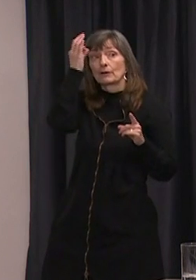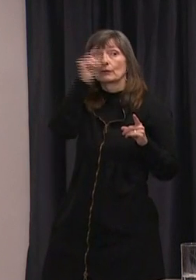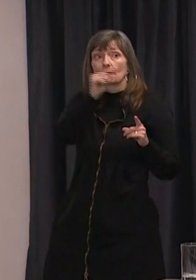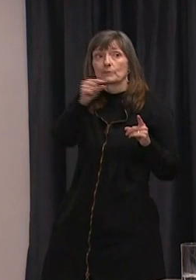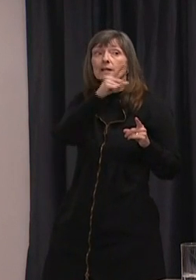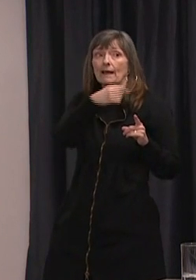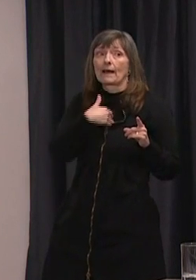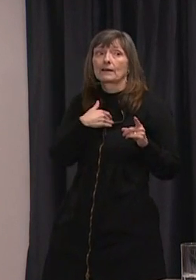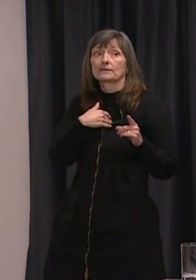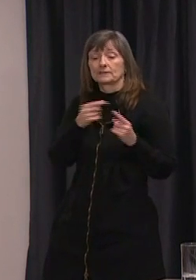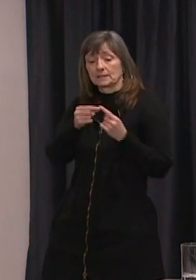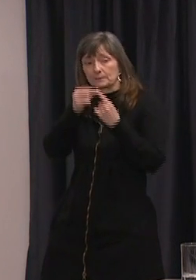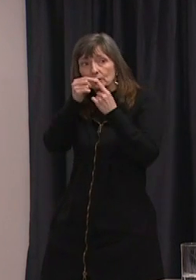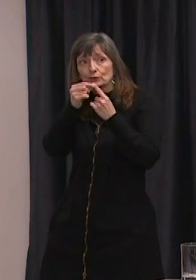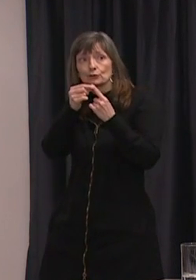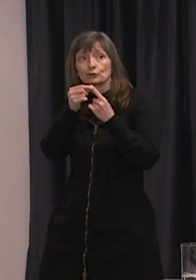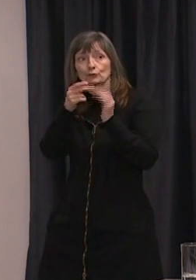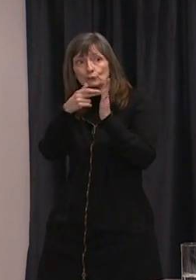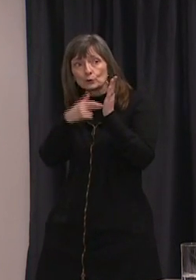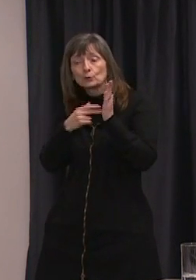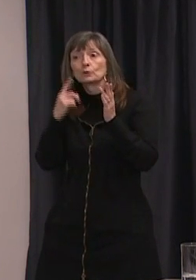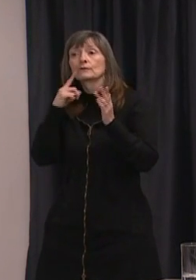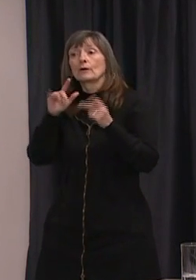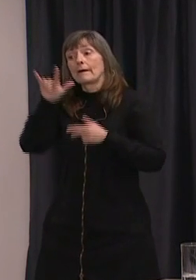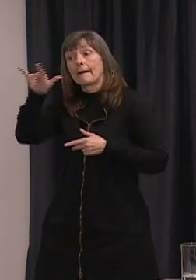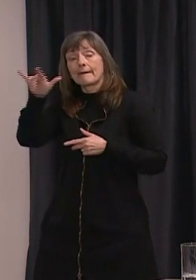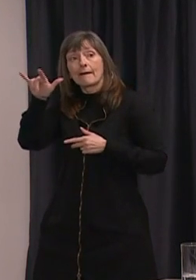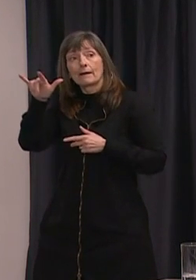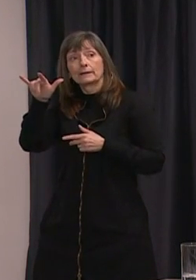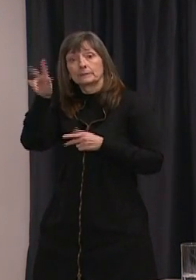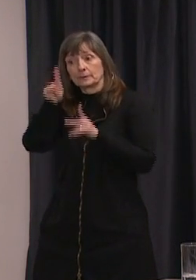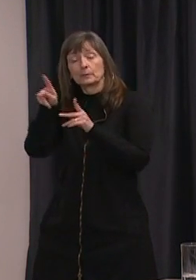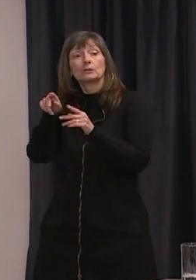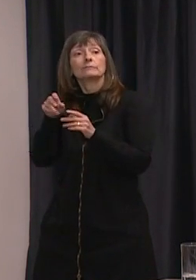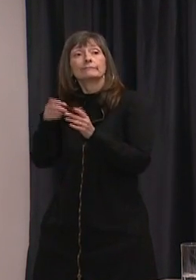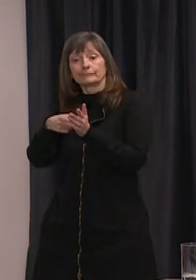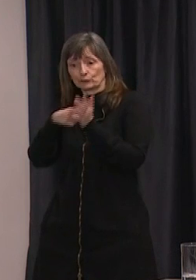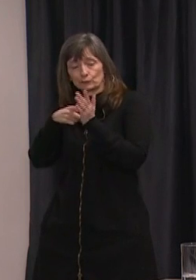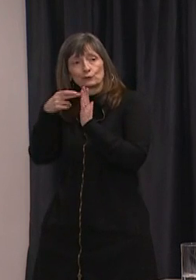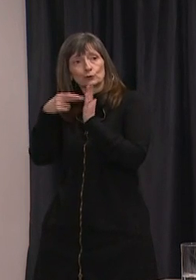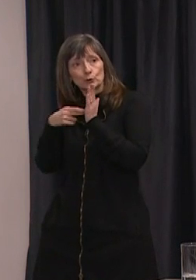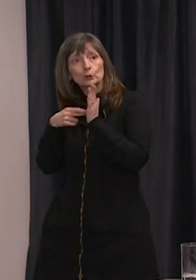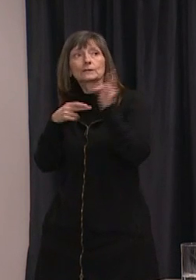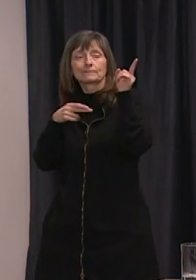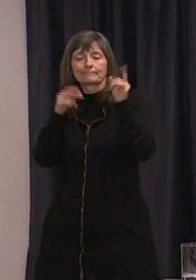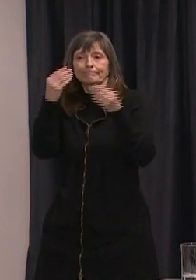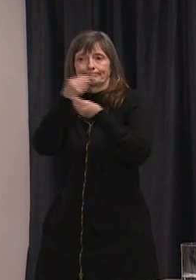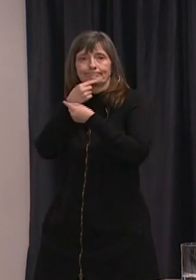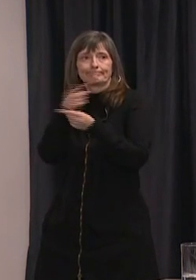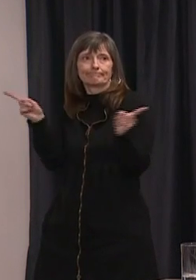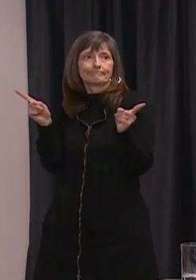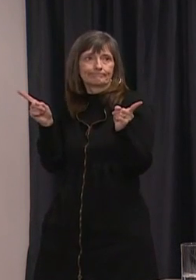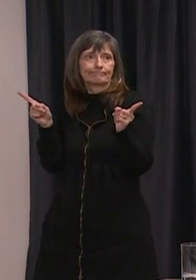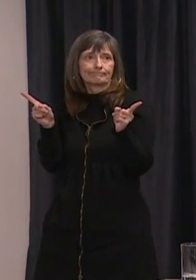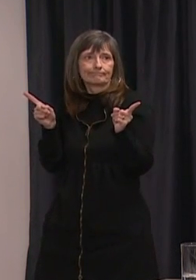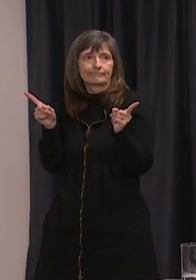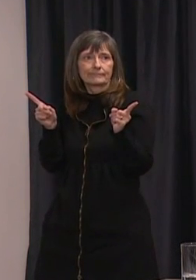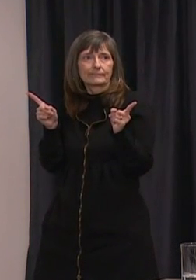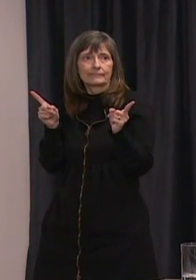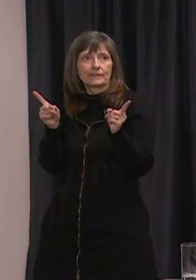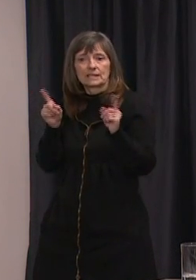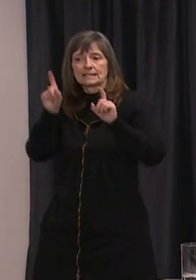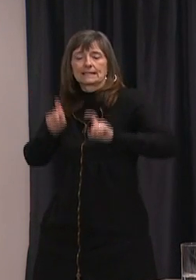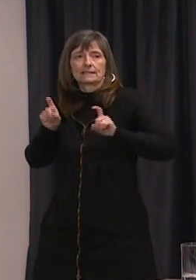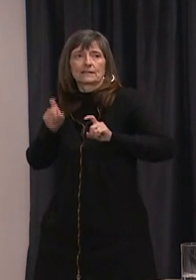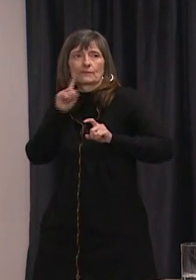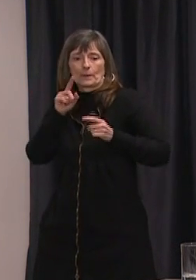to airline crews and cabin crews and those kind of things so i think that is being examined uh it's